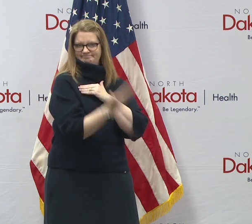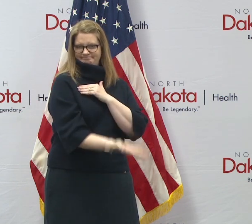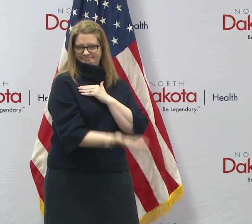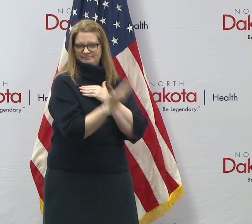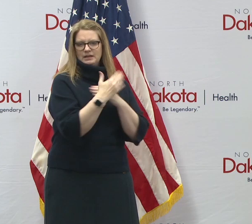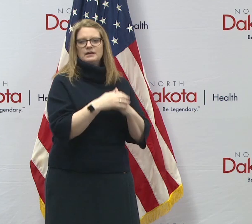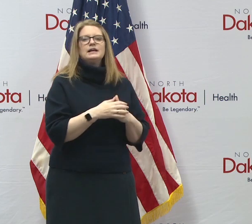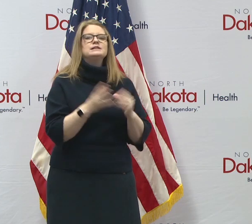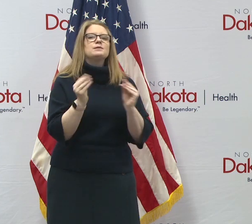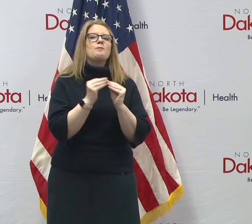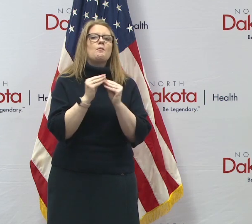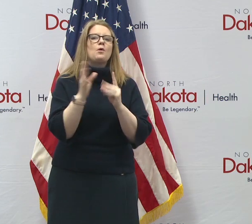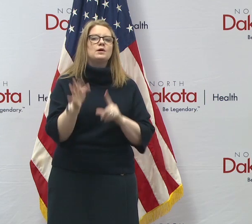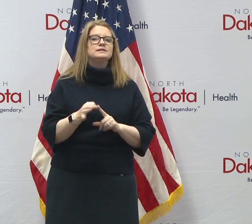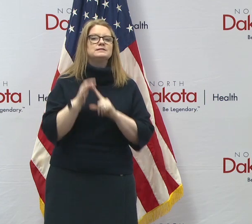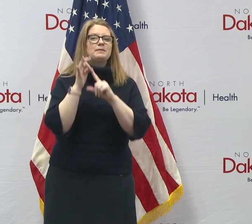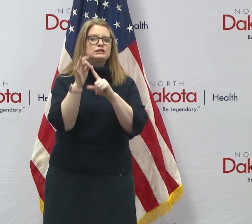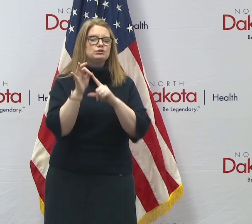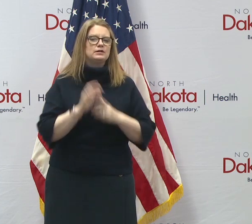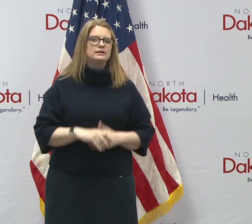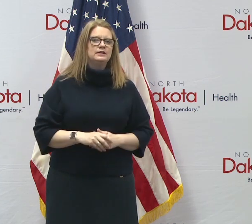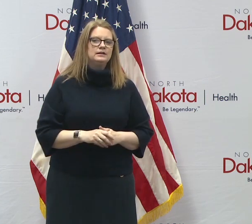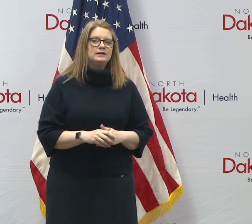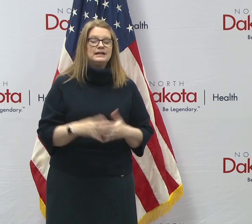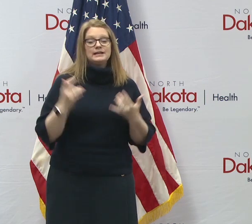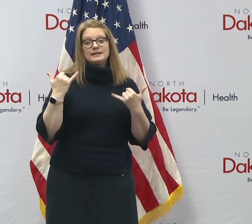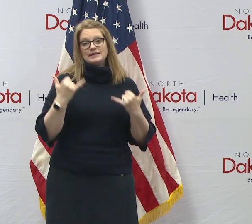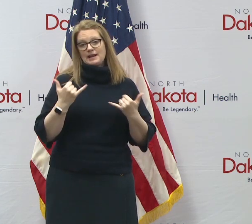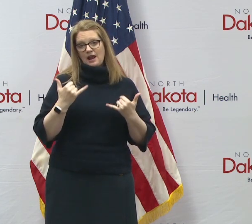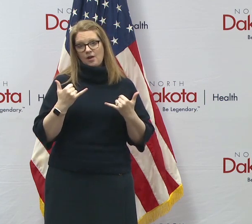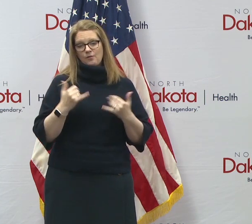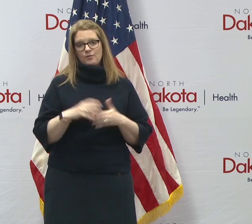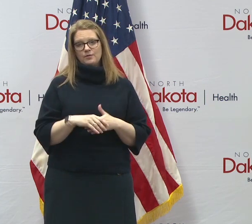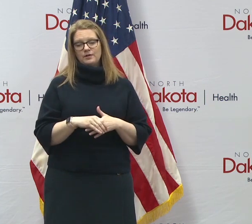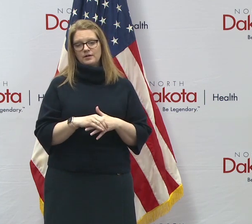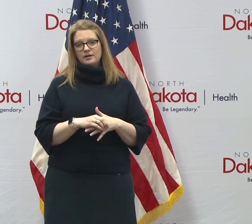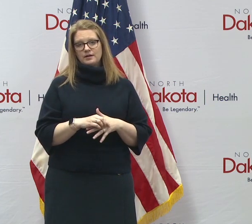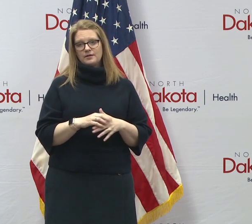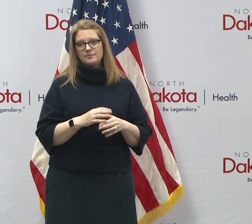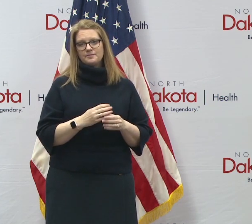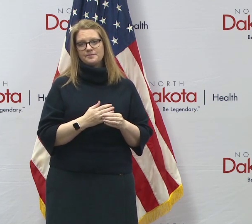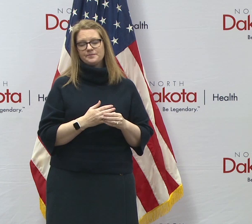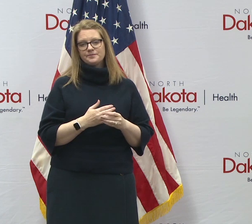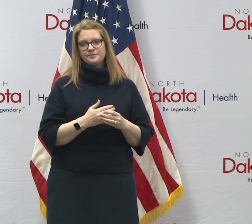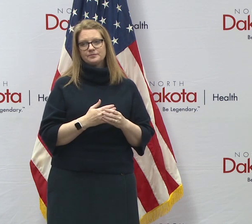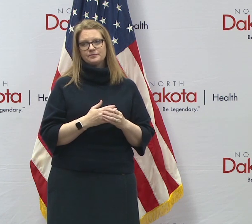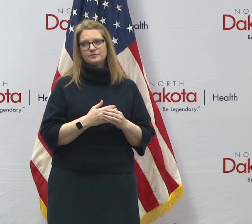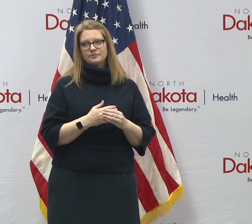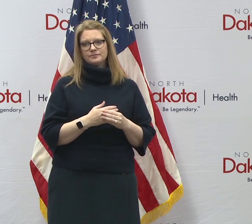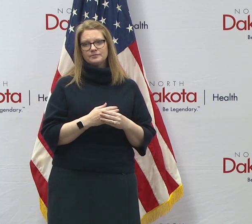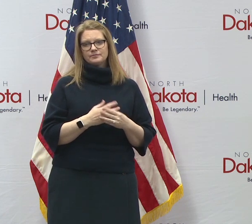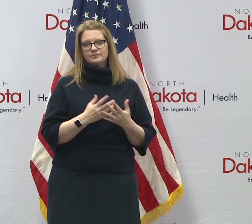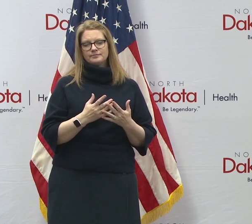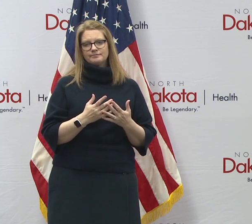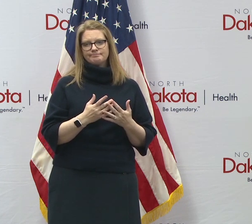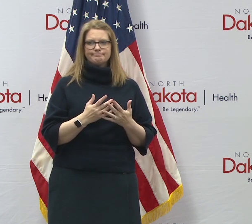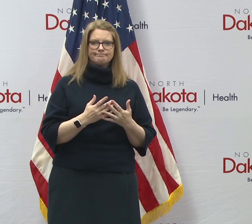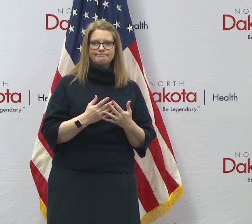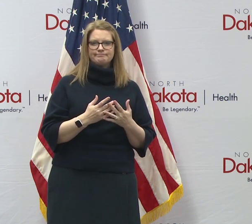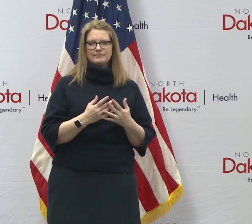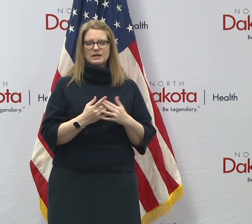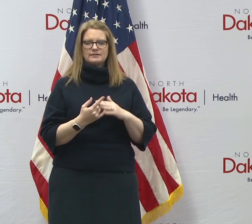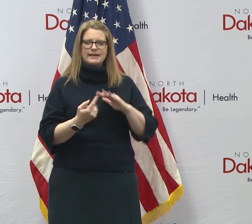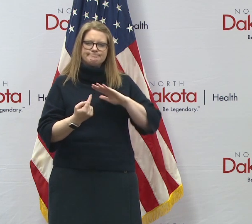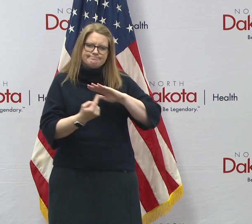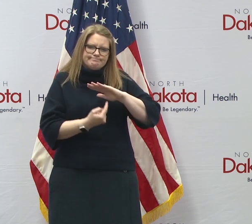more special, uh, than ever, because, uh, during this time when we're, uh, when we're, you know, I'm going say isolated